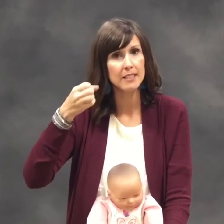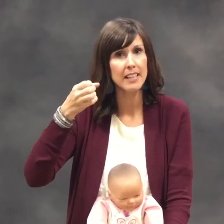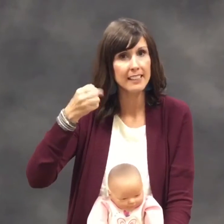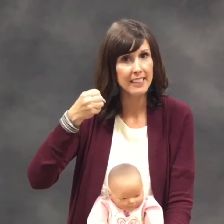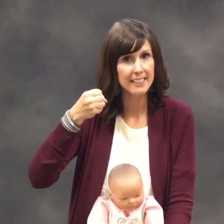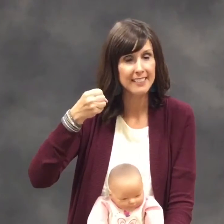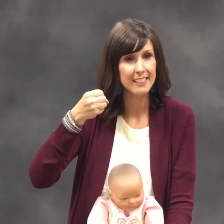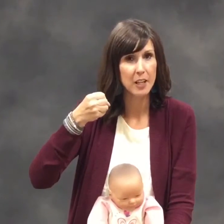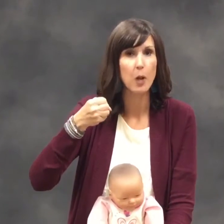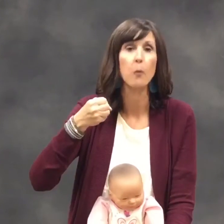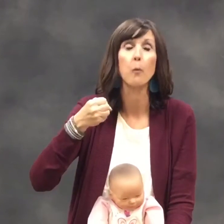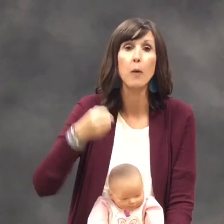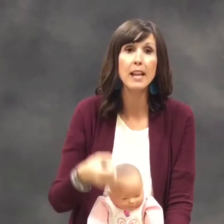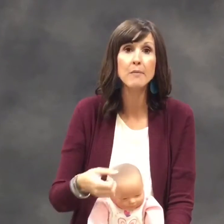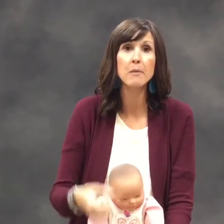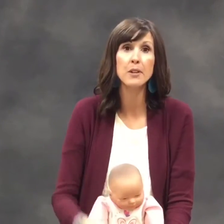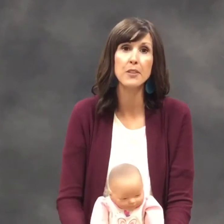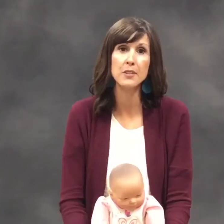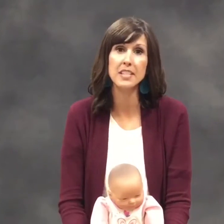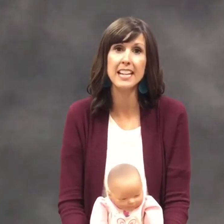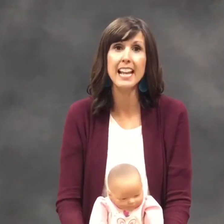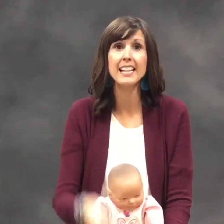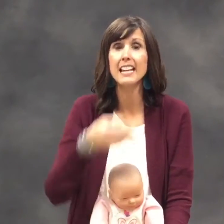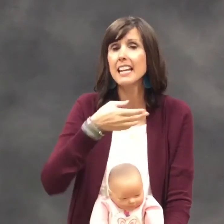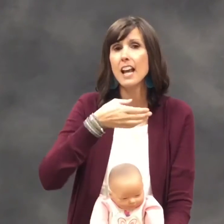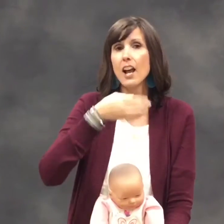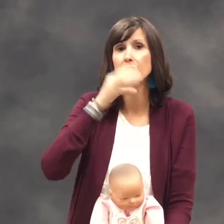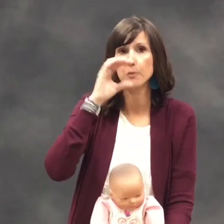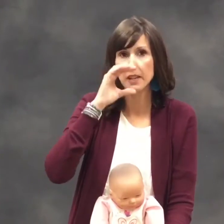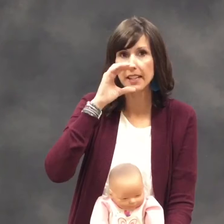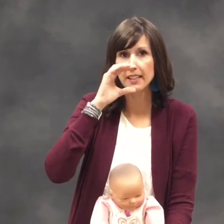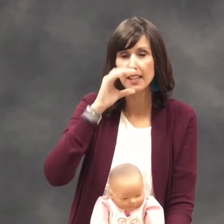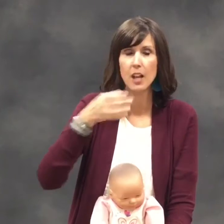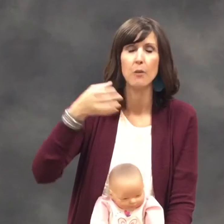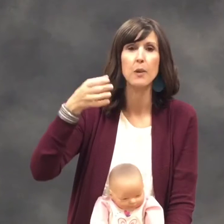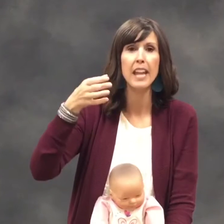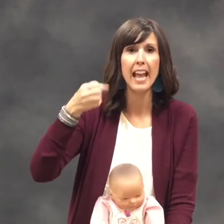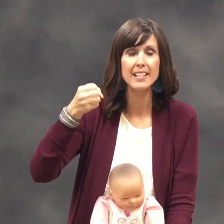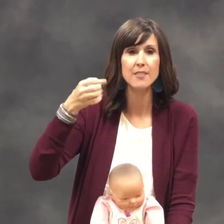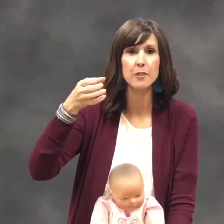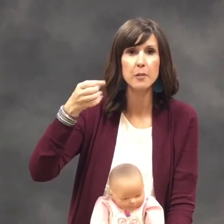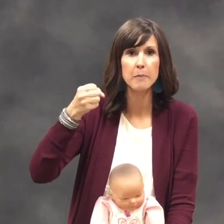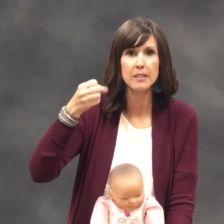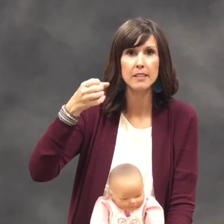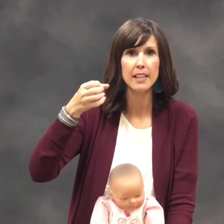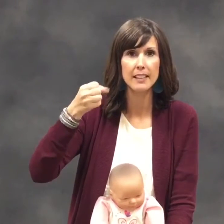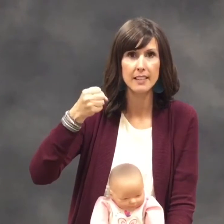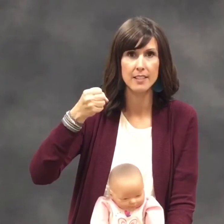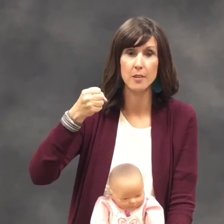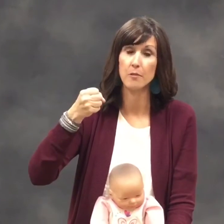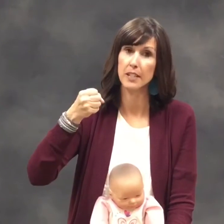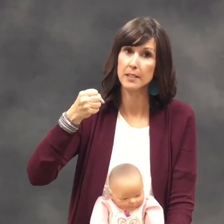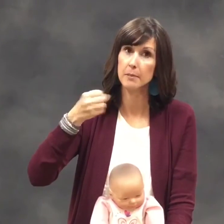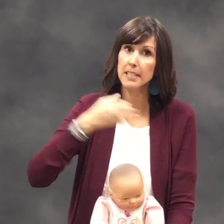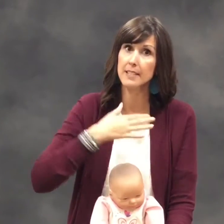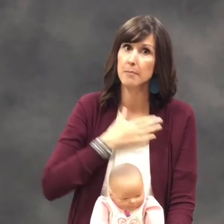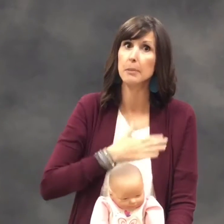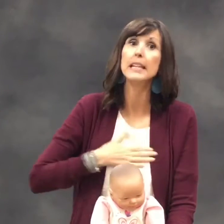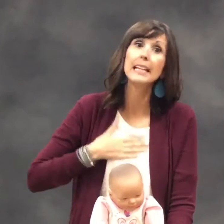like this. When we're thirsty and need a drink, we ask for milk like this. Don't forget the please. Please.